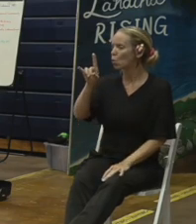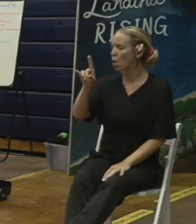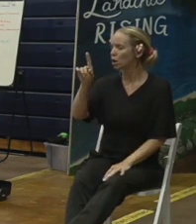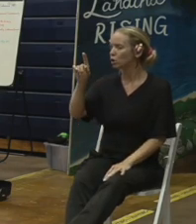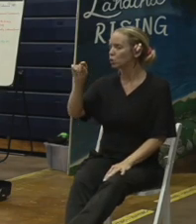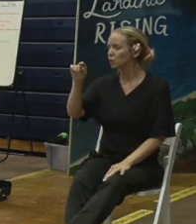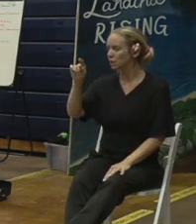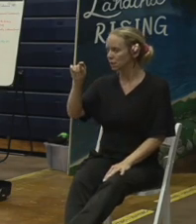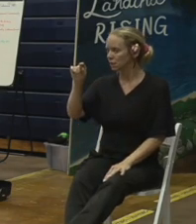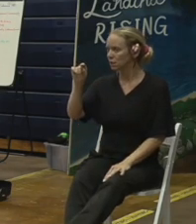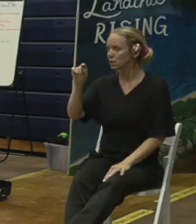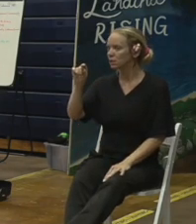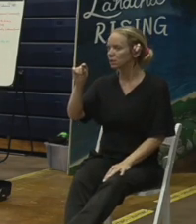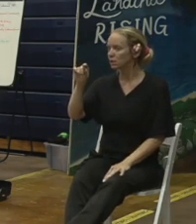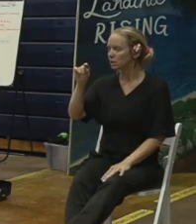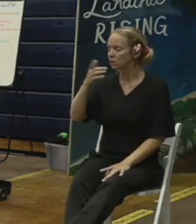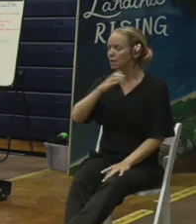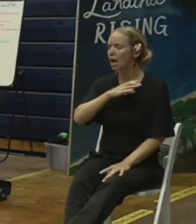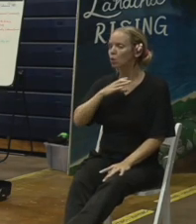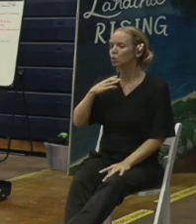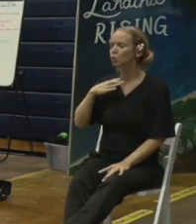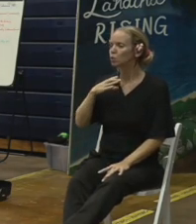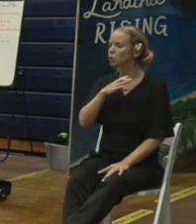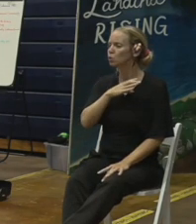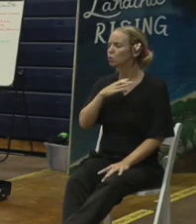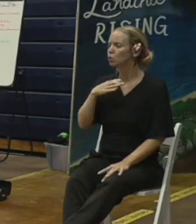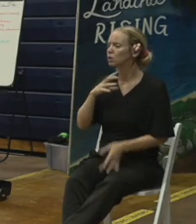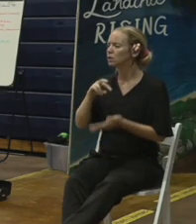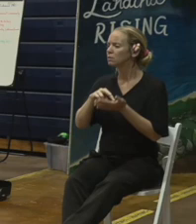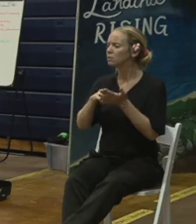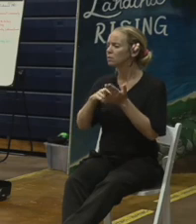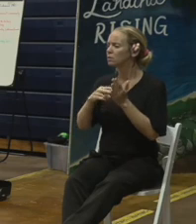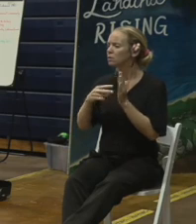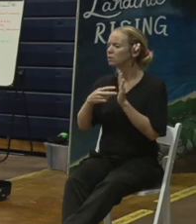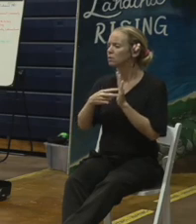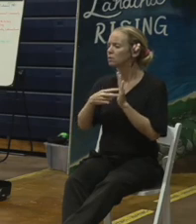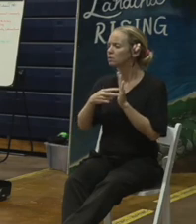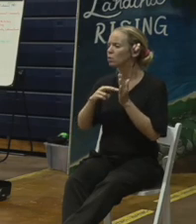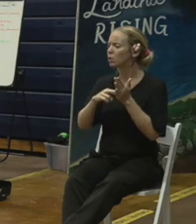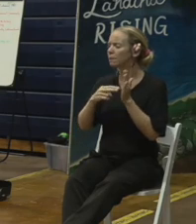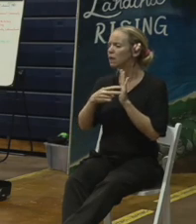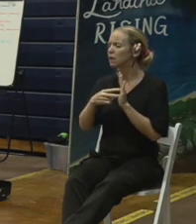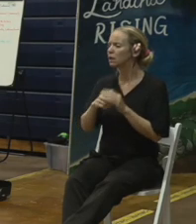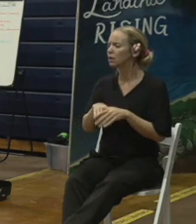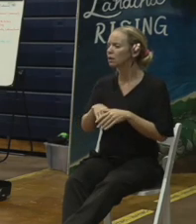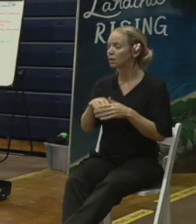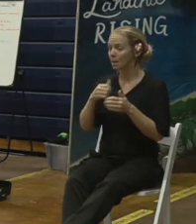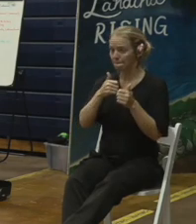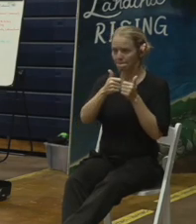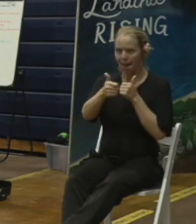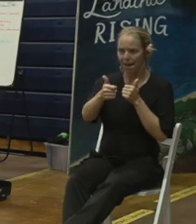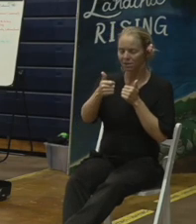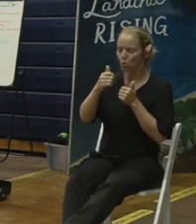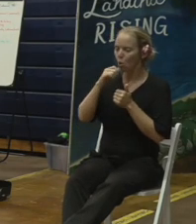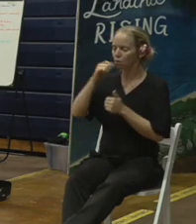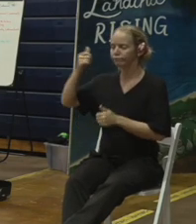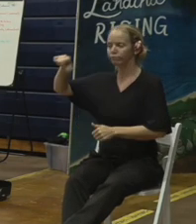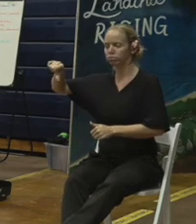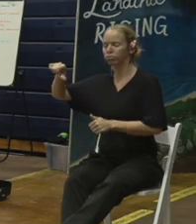at council what does a no vote mean and what does a yes vote mean what if it passes or doesn't pass